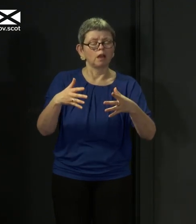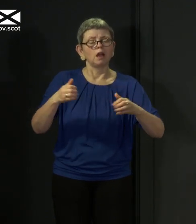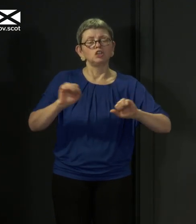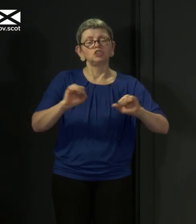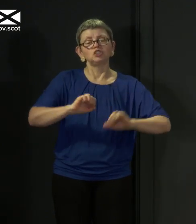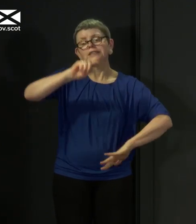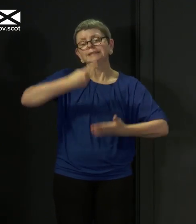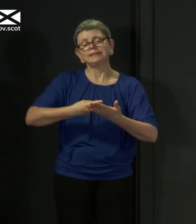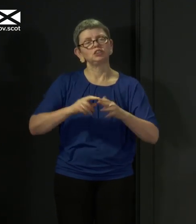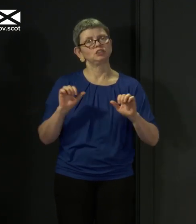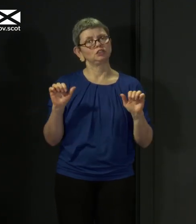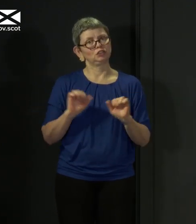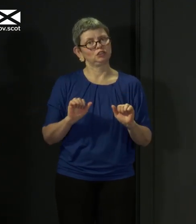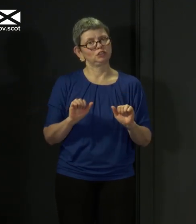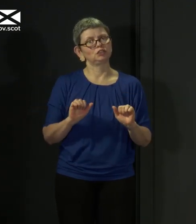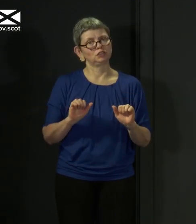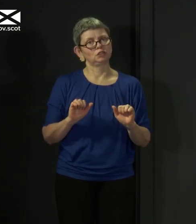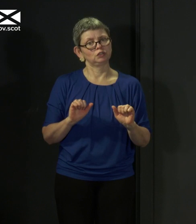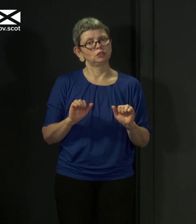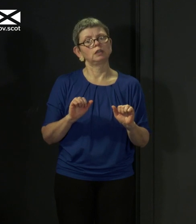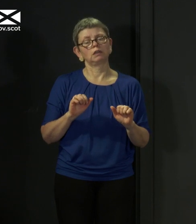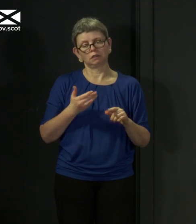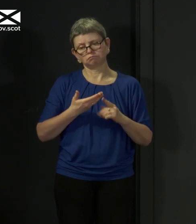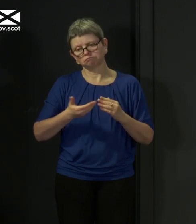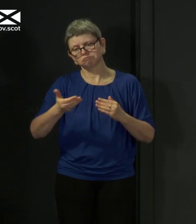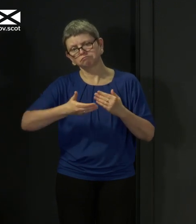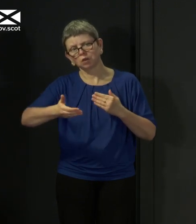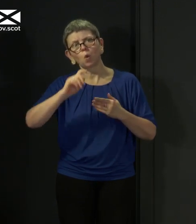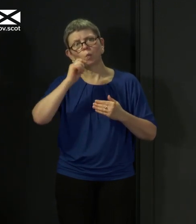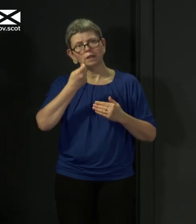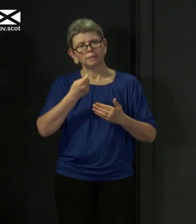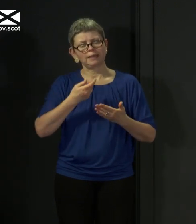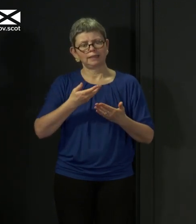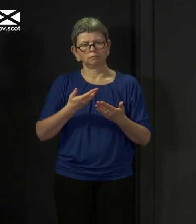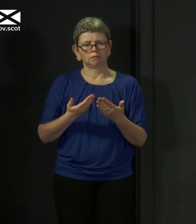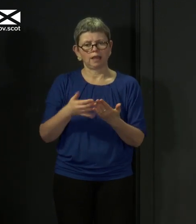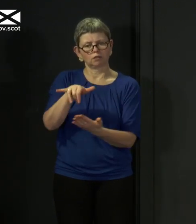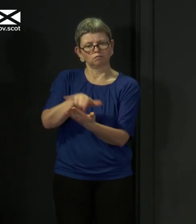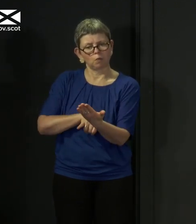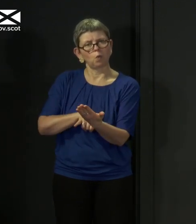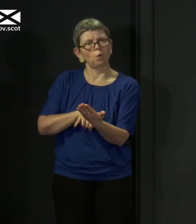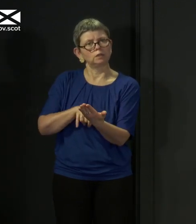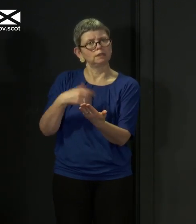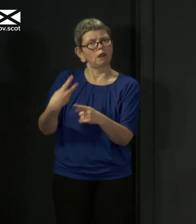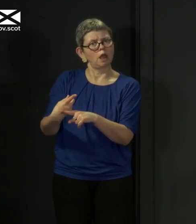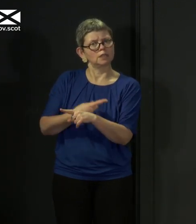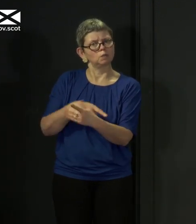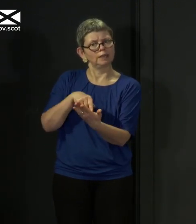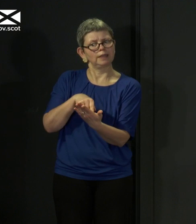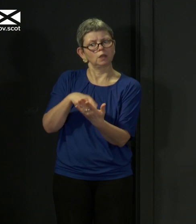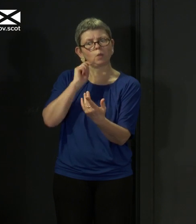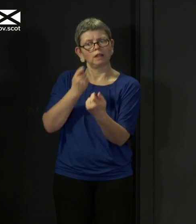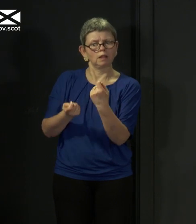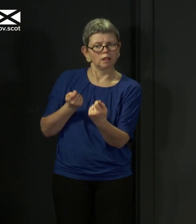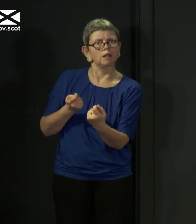yet. I said in my opening remarks in the coming days as the next iteration of the document we set out last Thursday, we'll see a bit